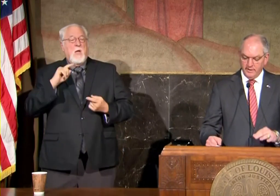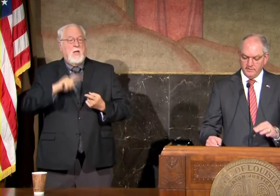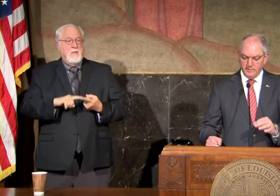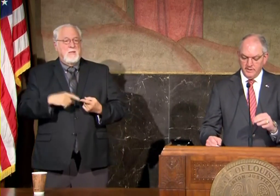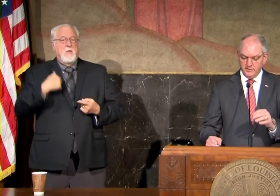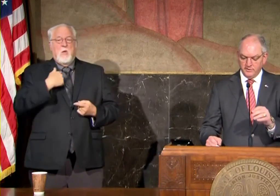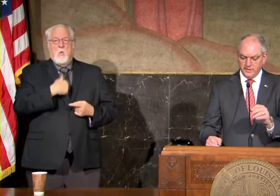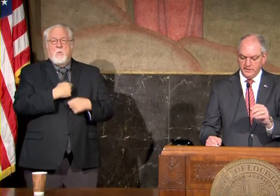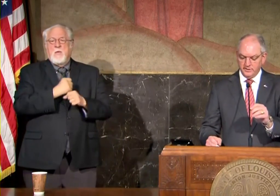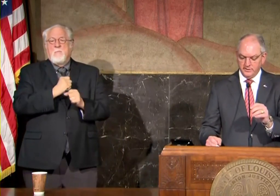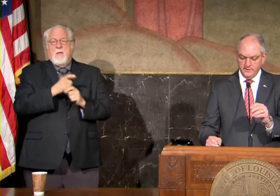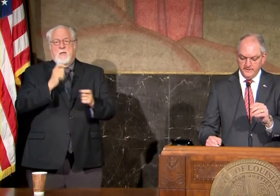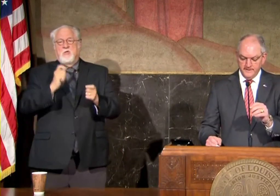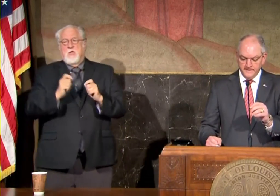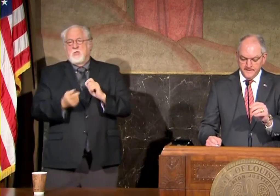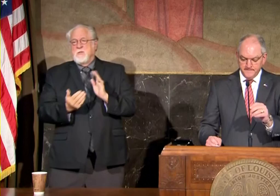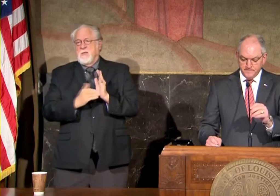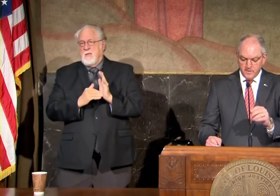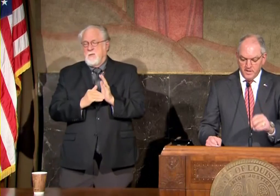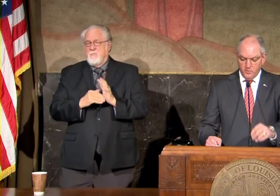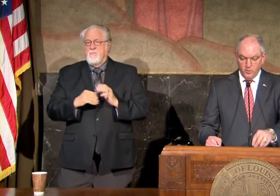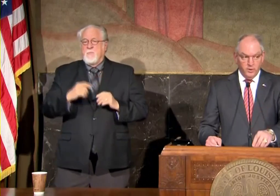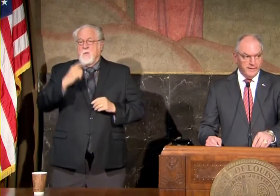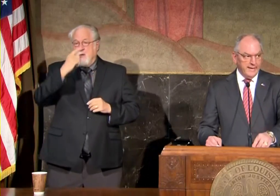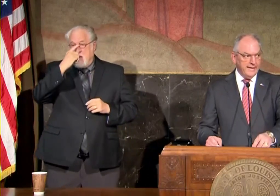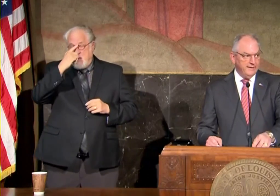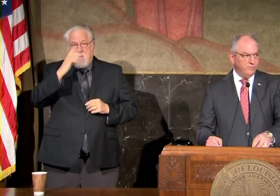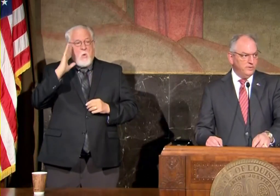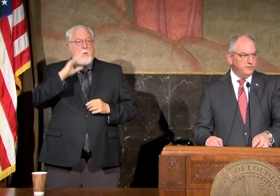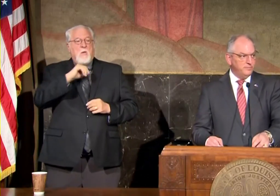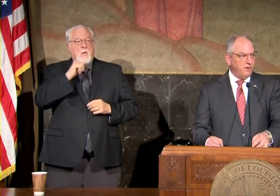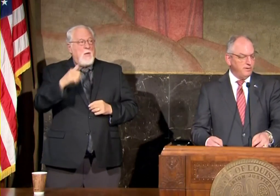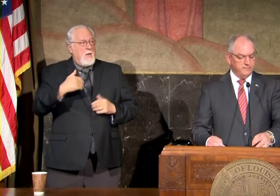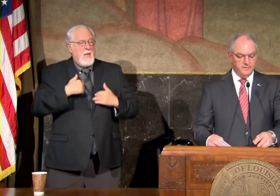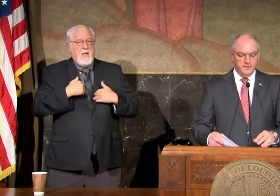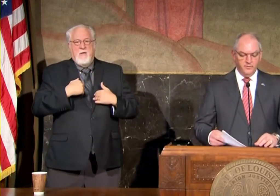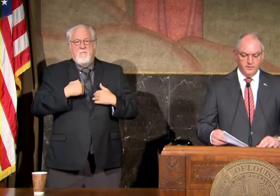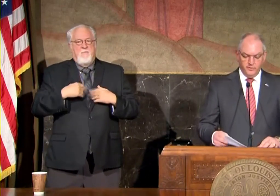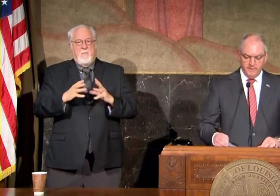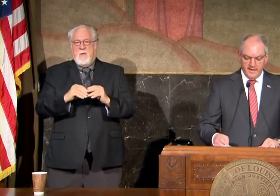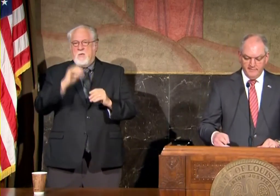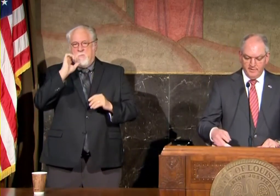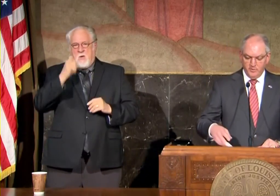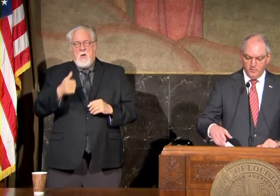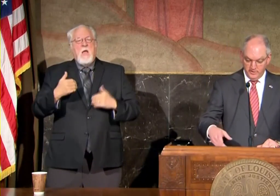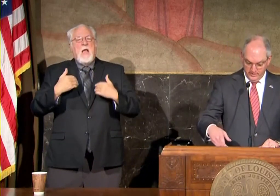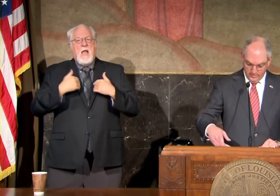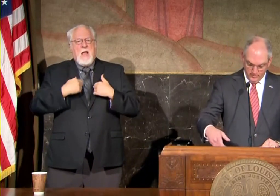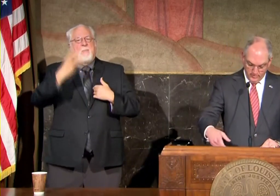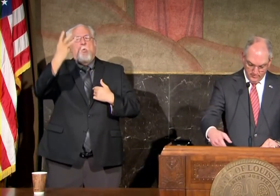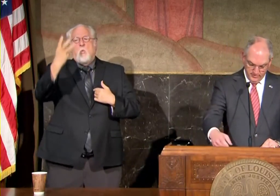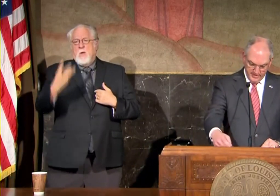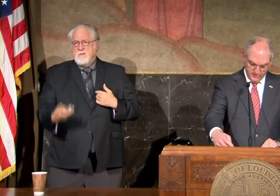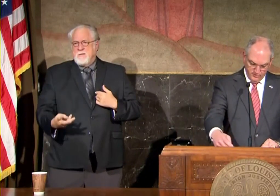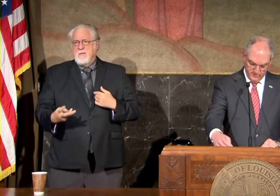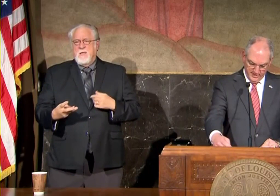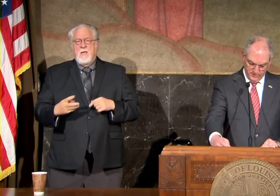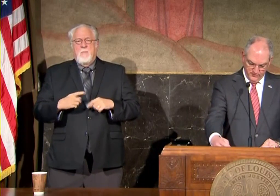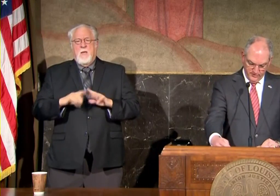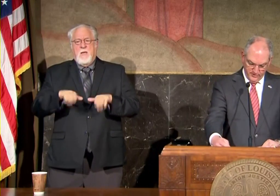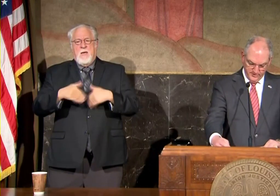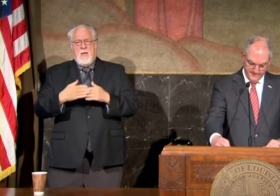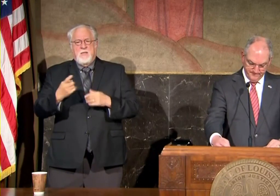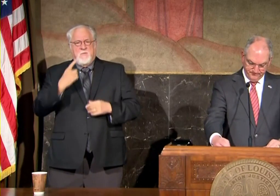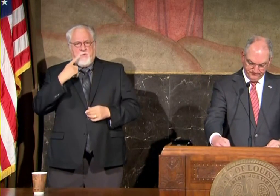make some additional changes and we will not have one tomorrow we've been having them on Wednesday but will the next one is